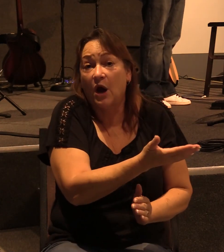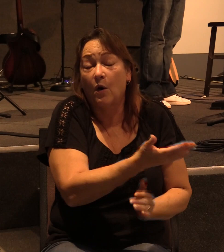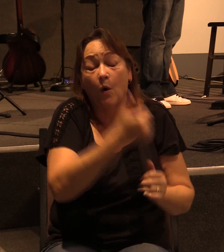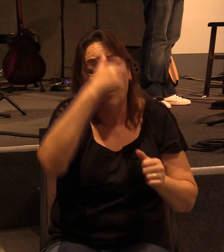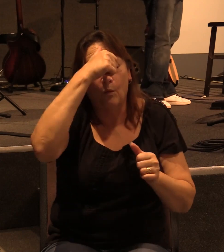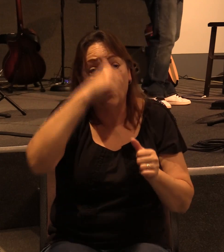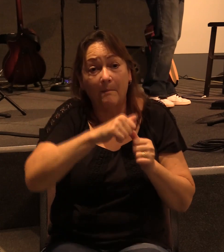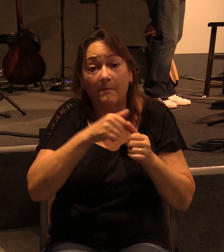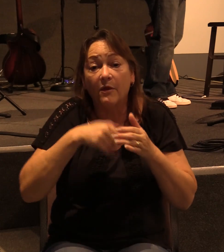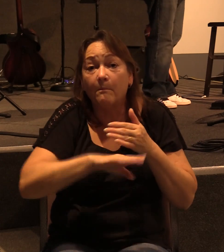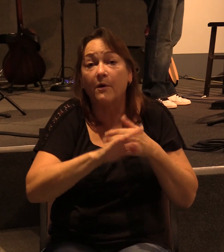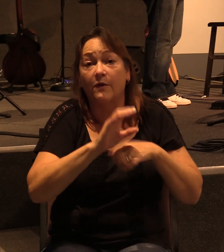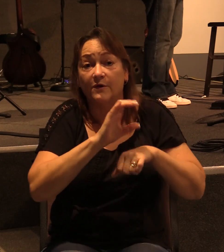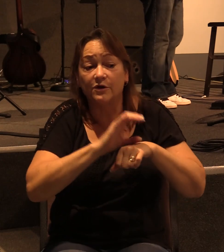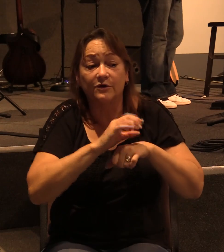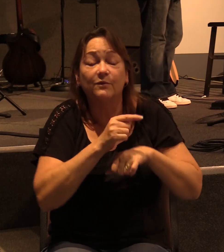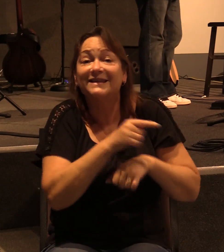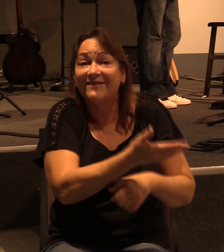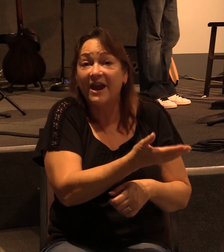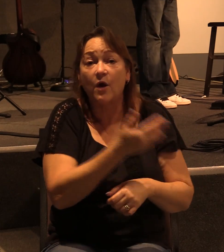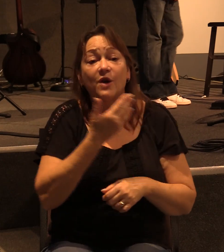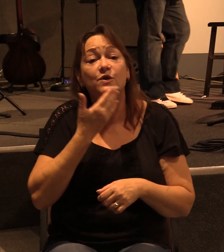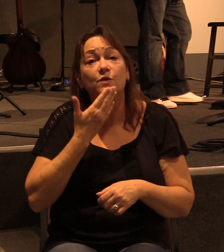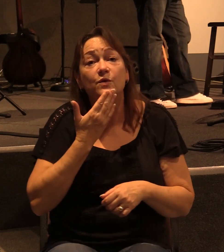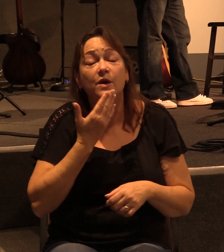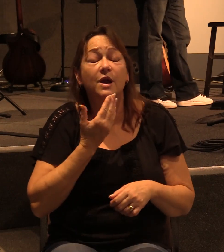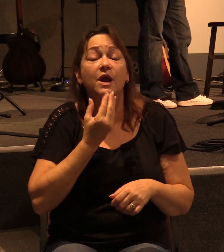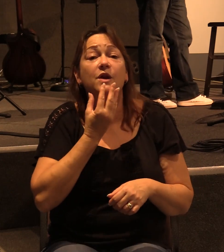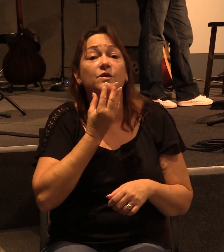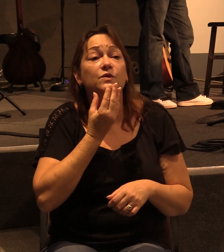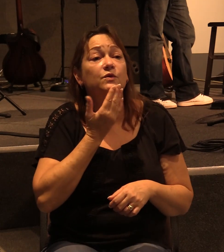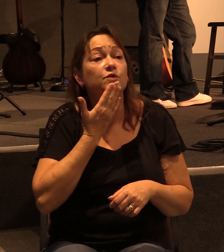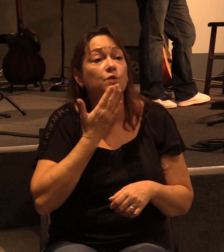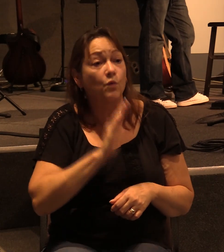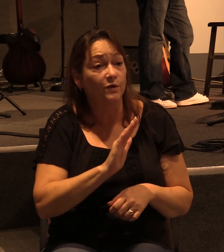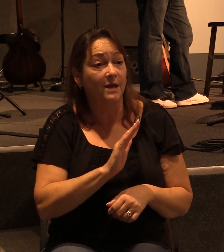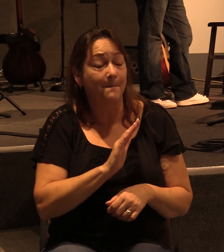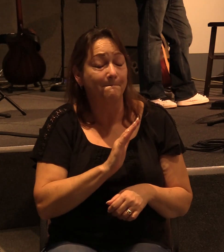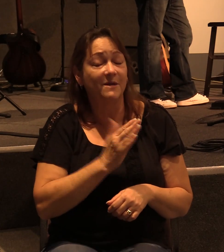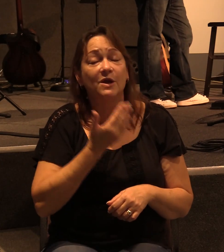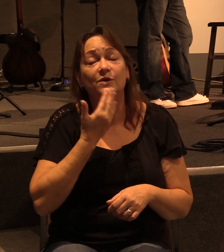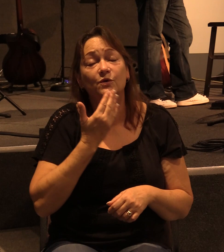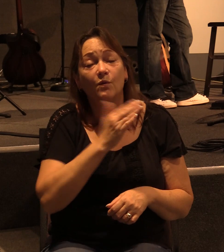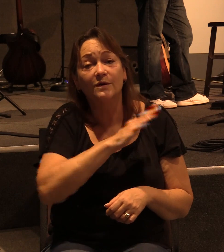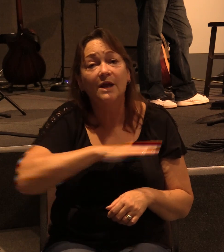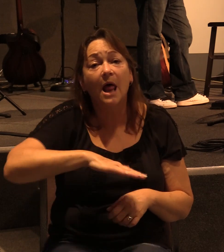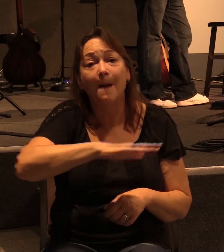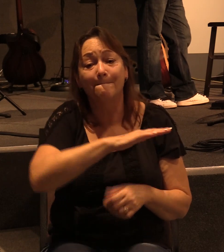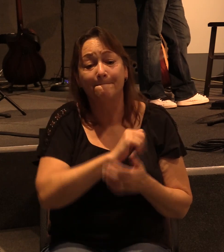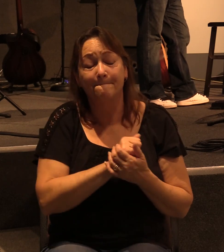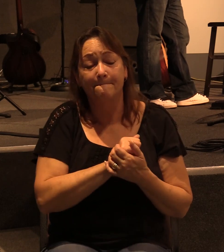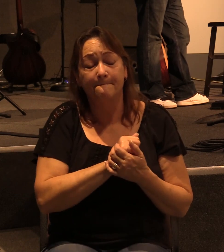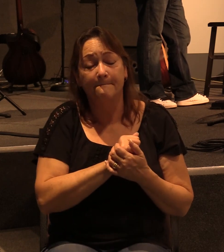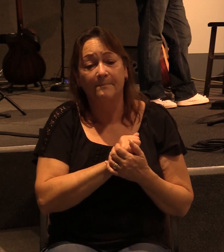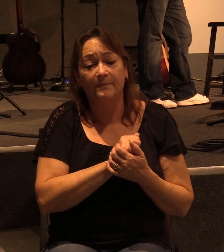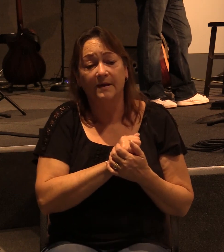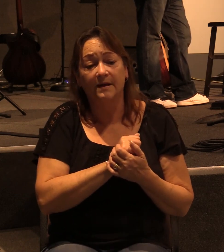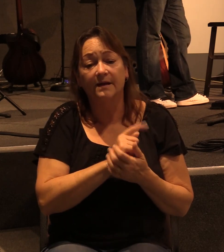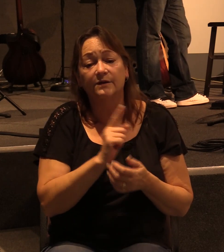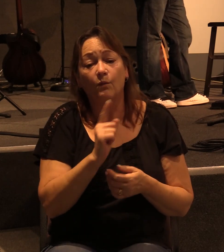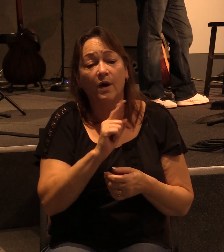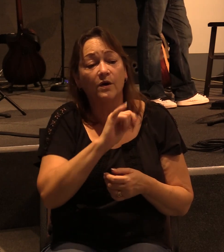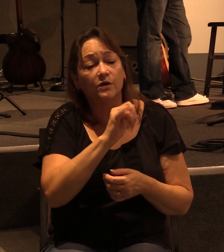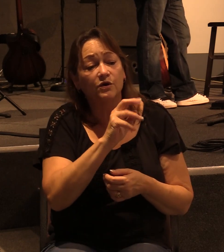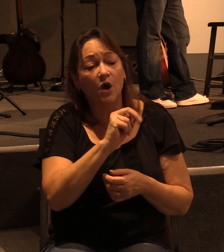Remember, the birth of the church was there in Jerusalem. Pentecost, right? Well, that's where John,